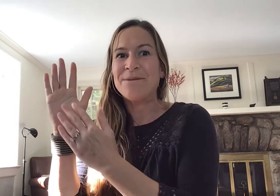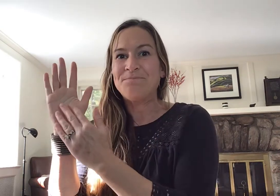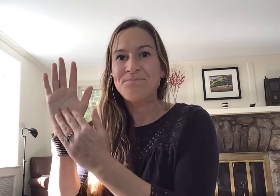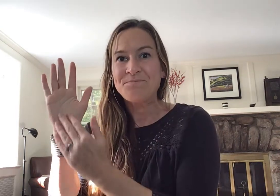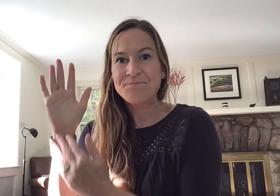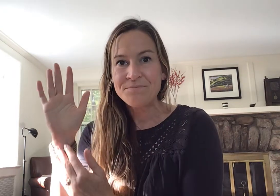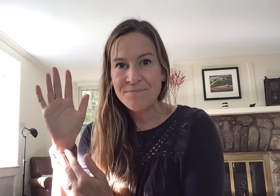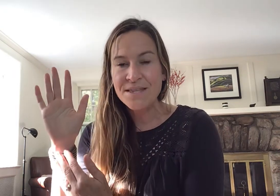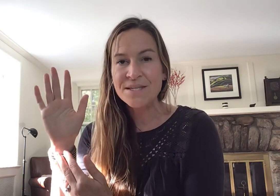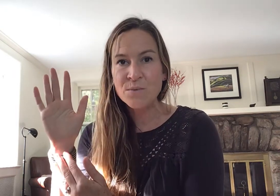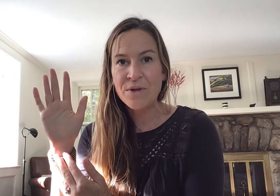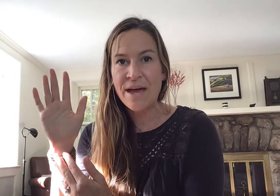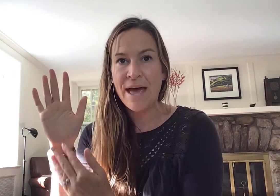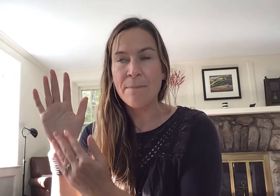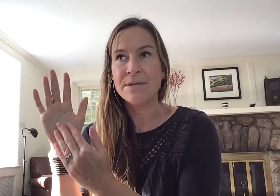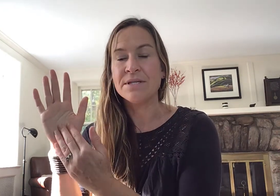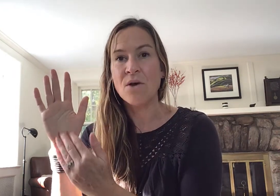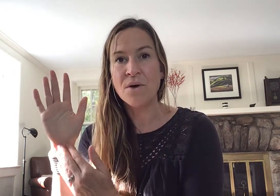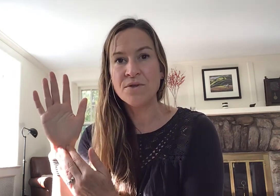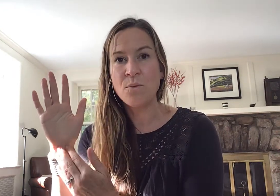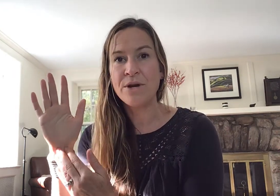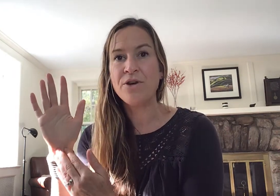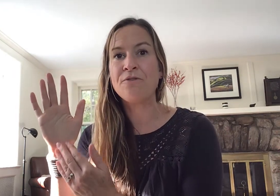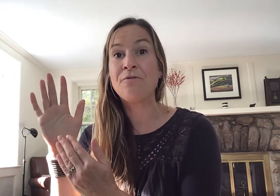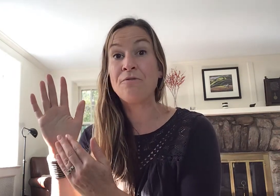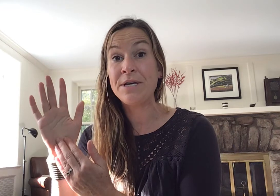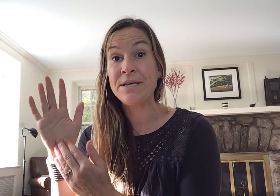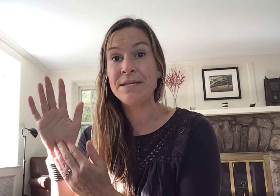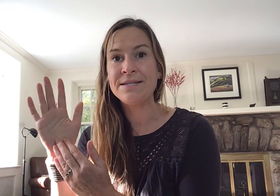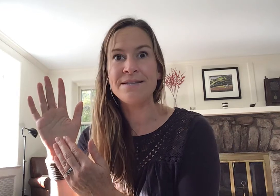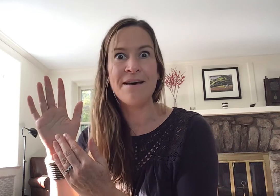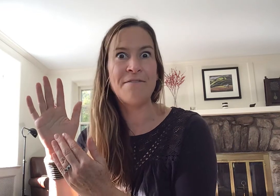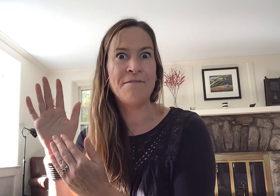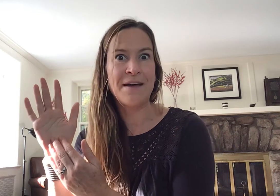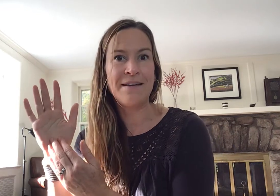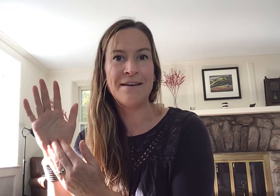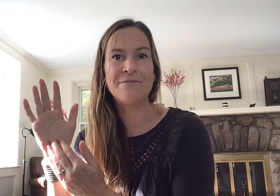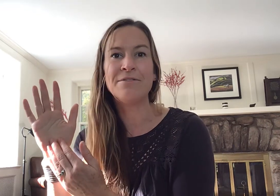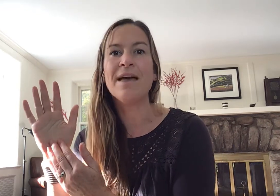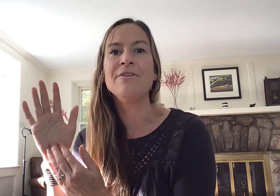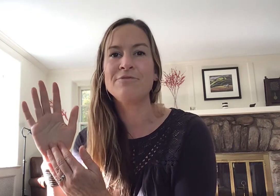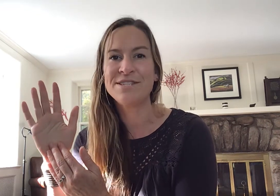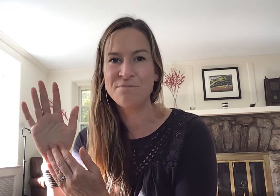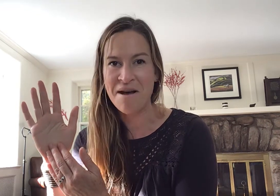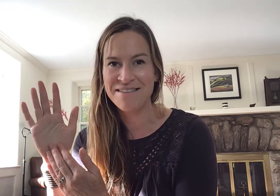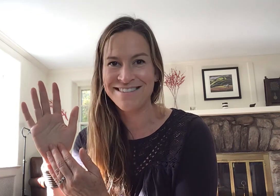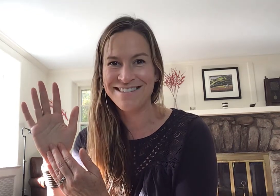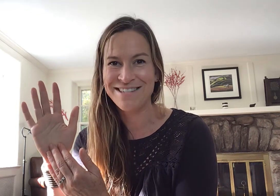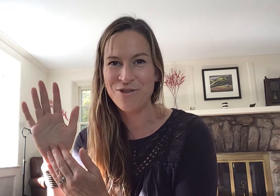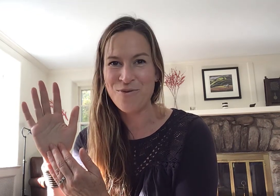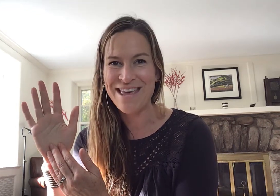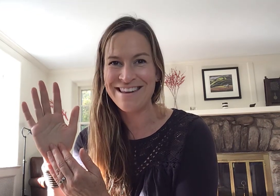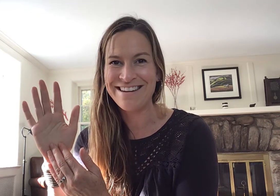this is where that happens it's also where your freeze fight flight response is located